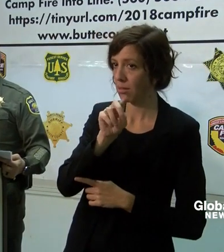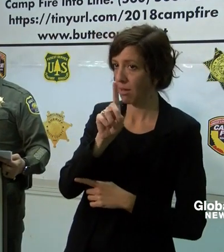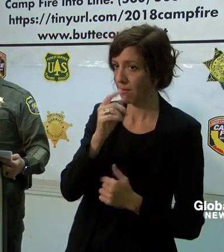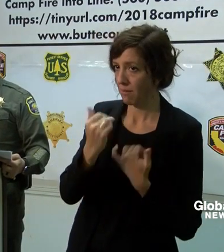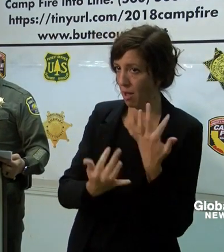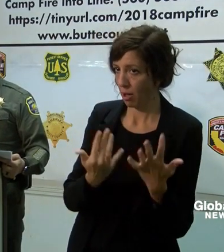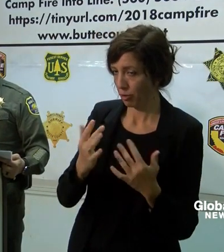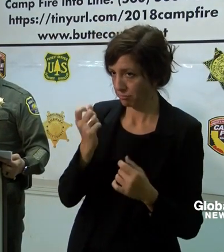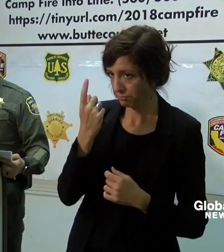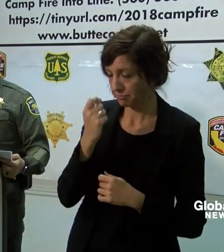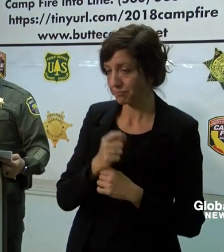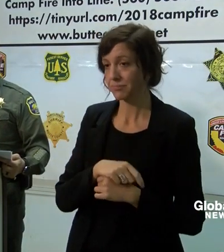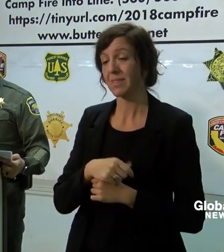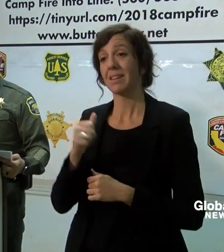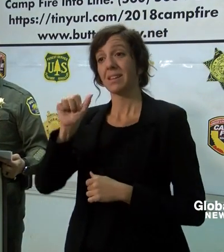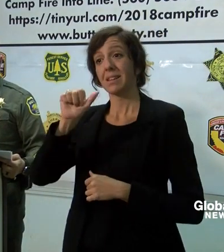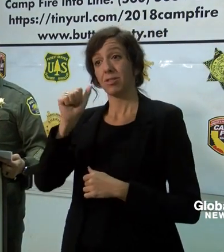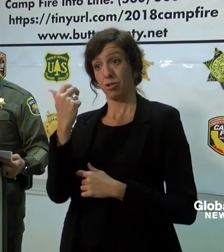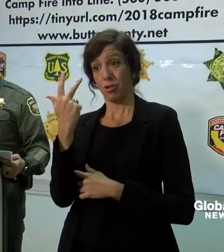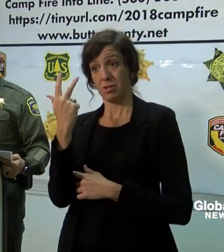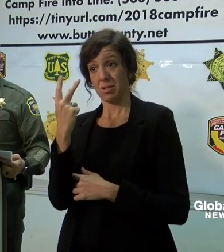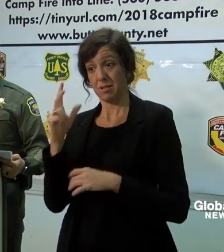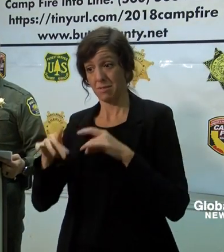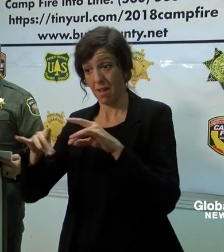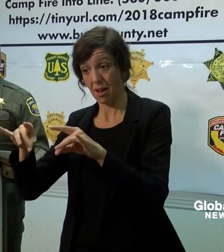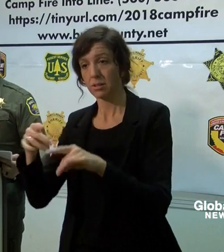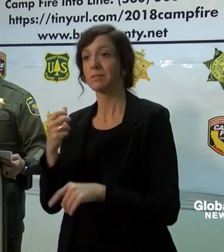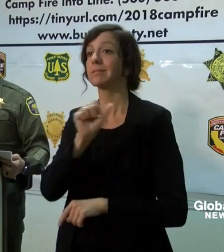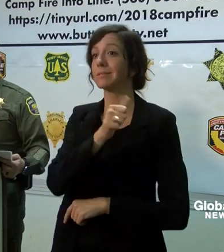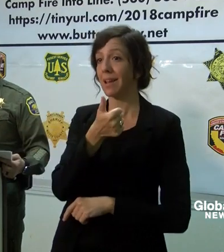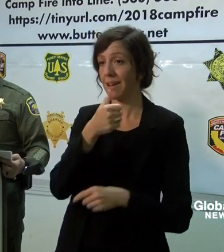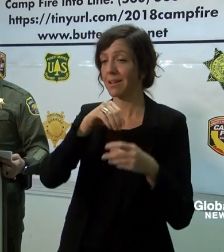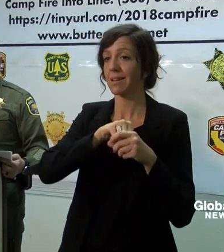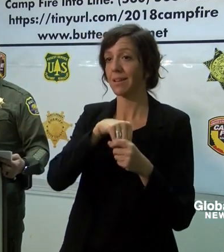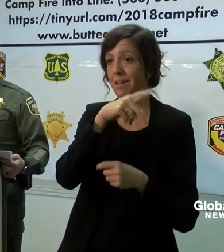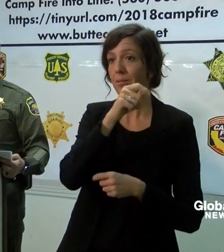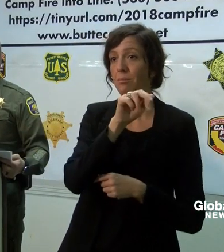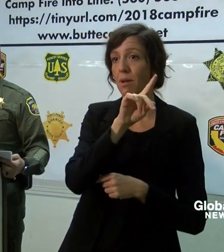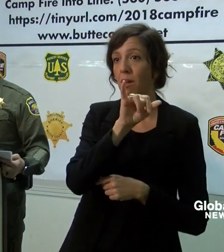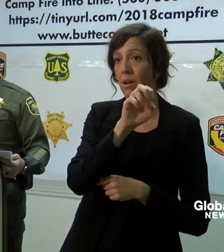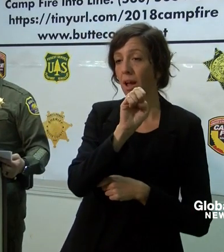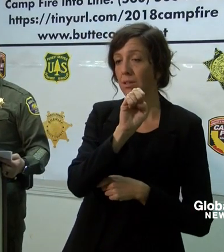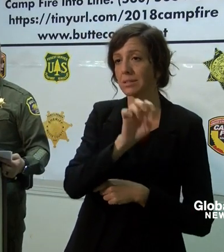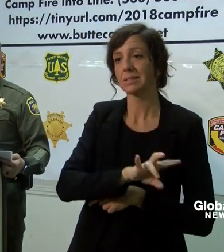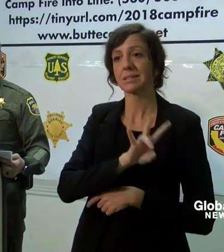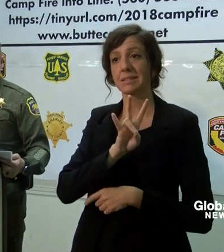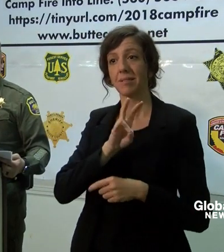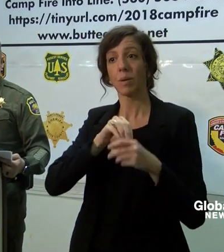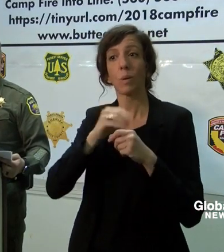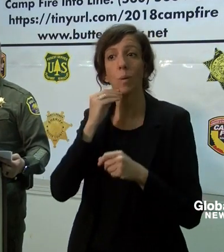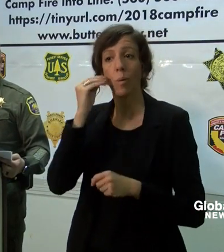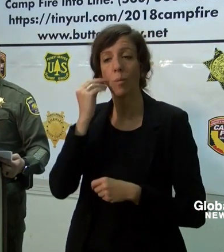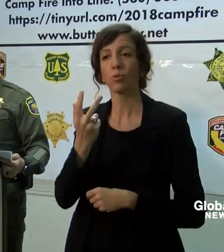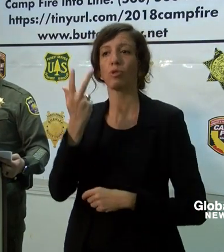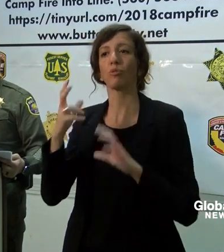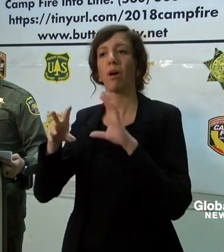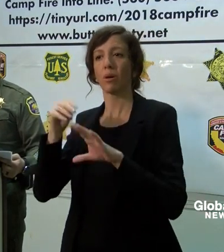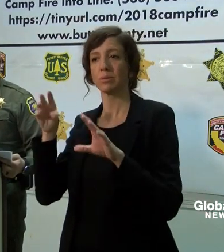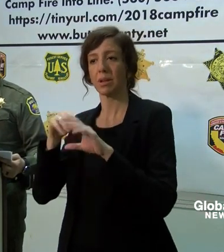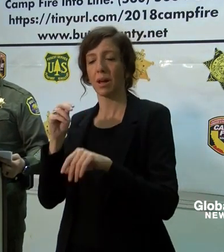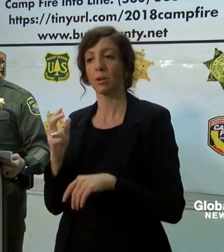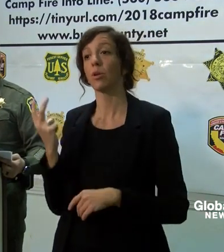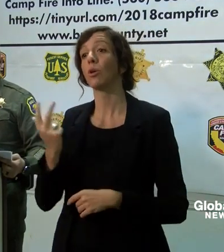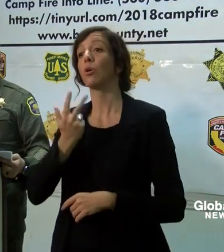Of those 13, 10 human remains were located in paradise, 7 in homes, and 3 outside. 3